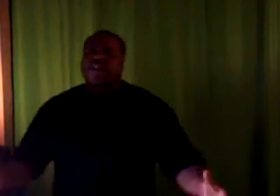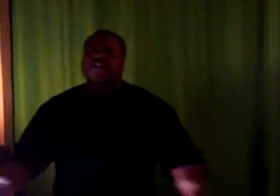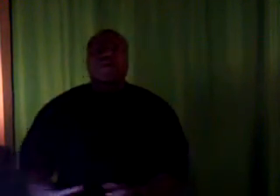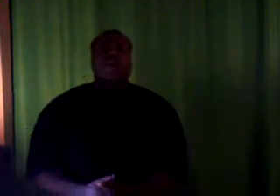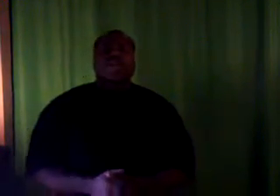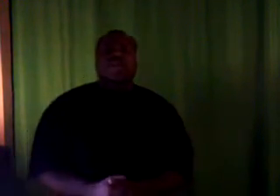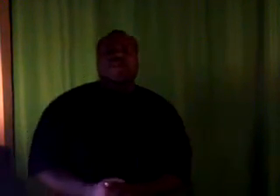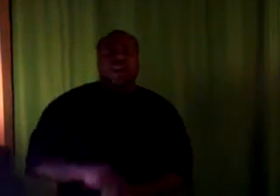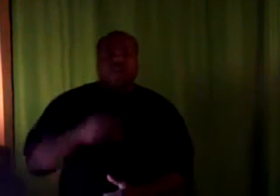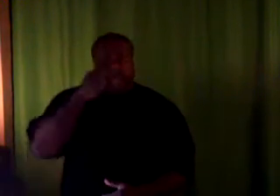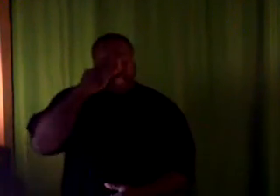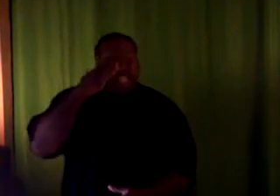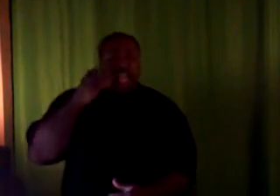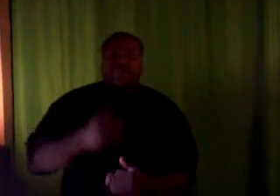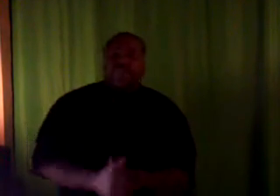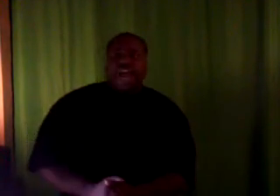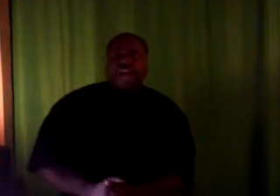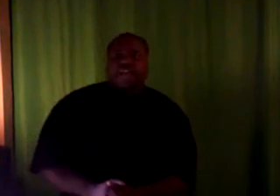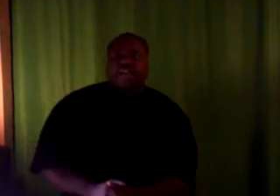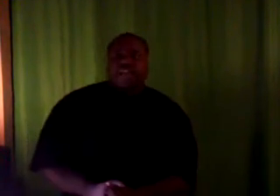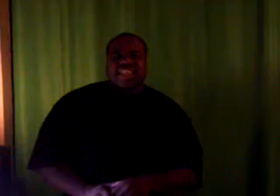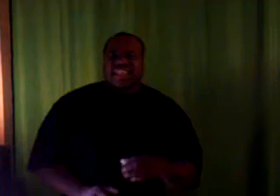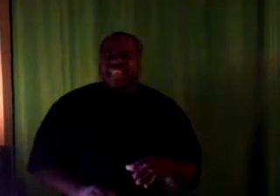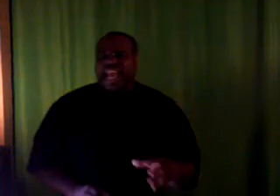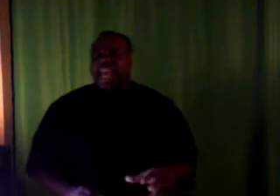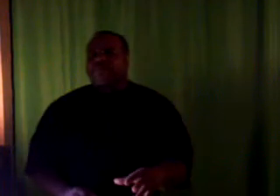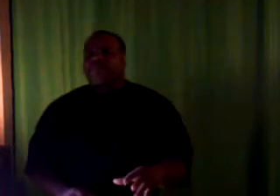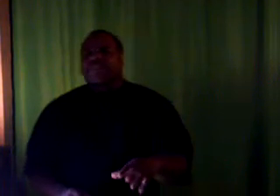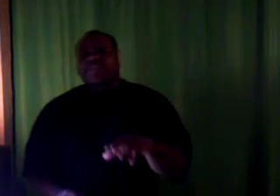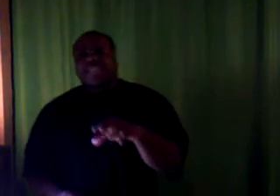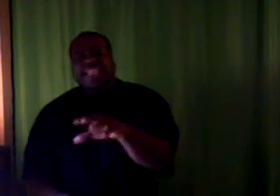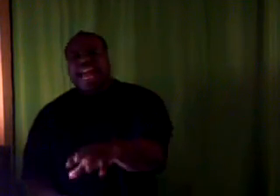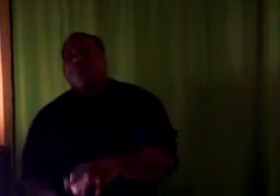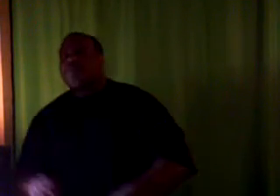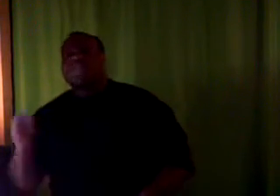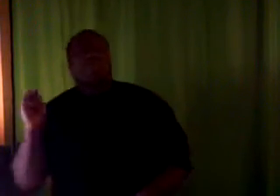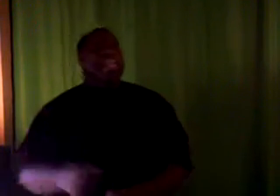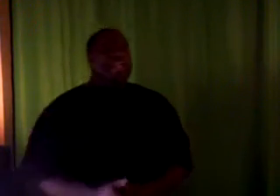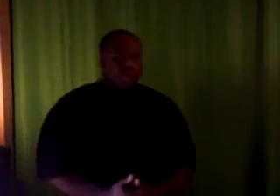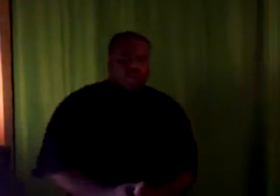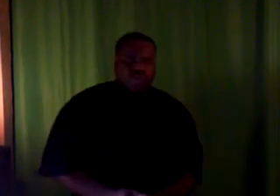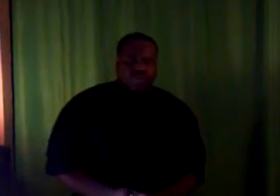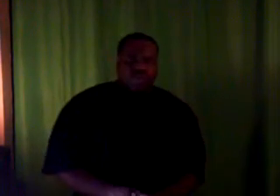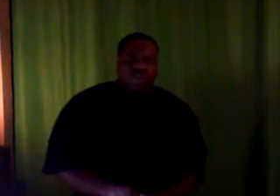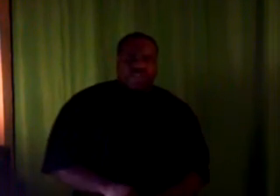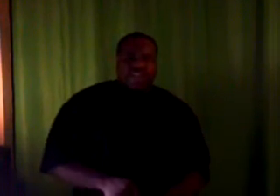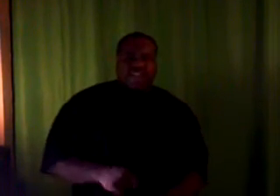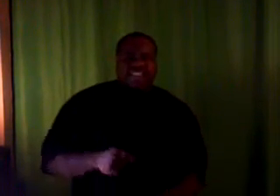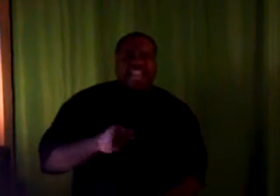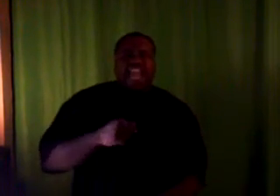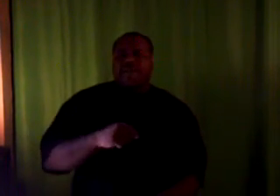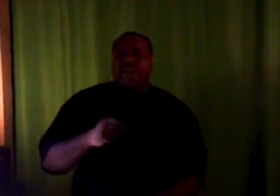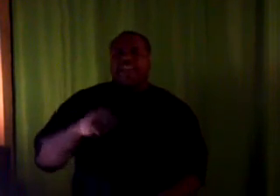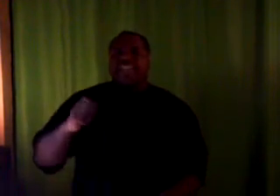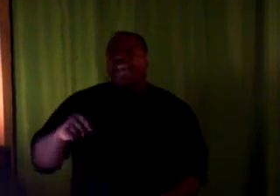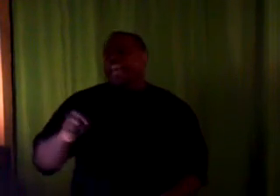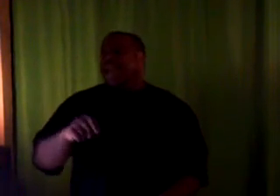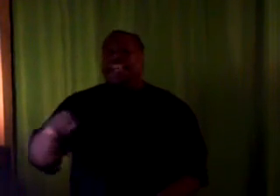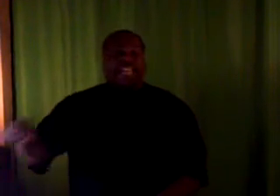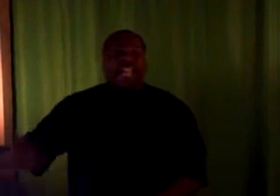hustling for only so long. Then after a while, the game will spank you because the game, every game has an